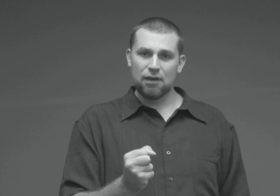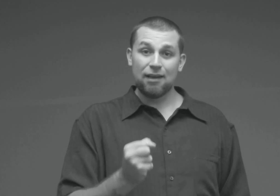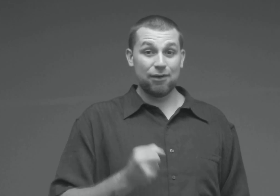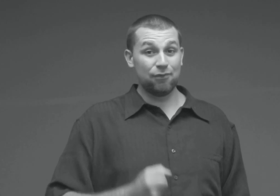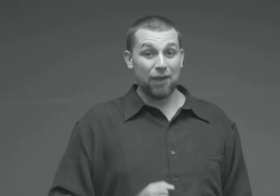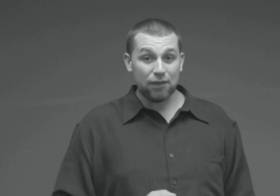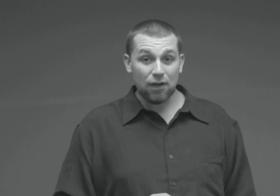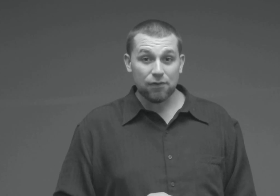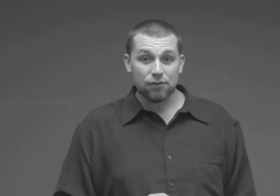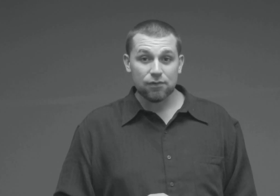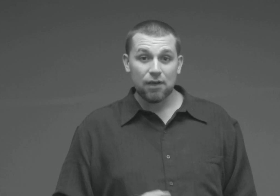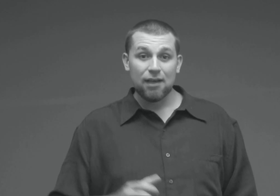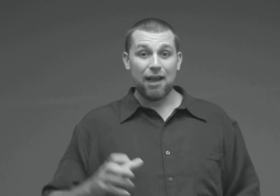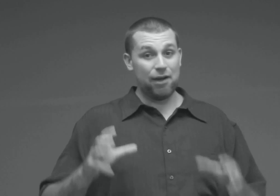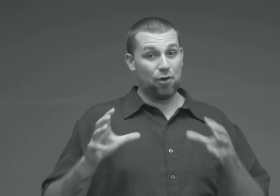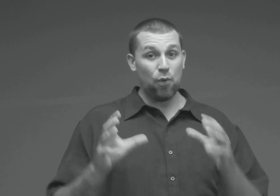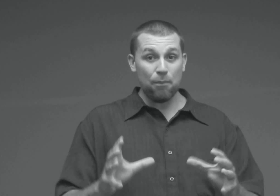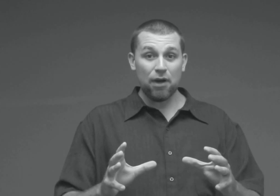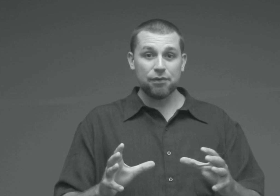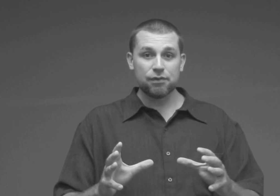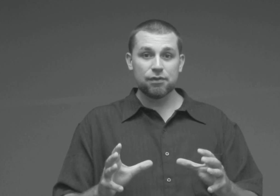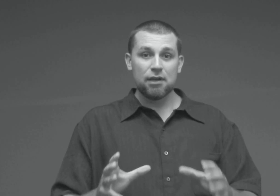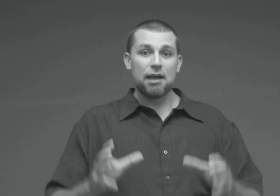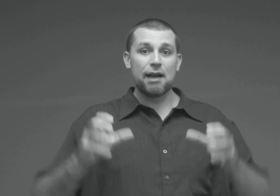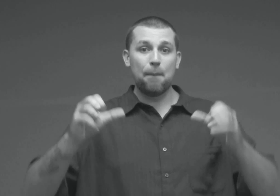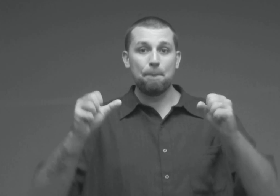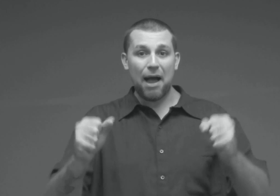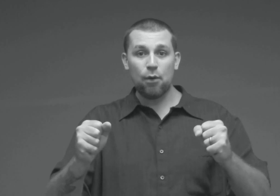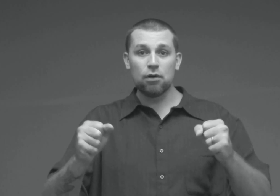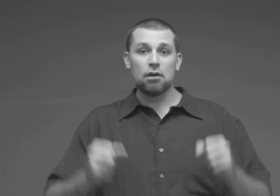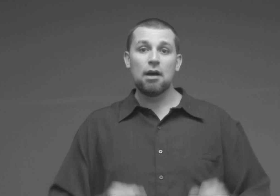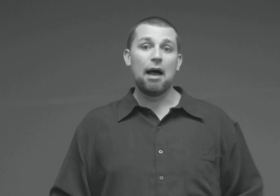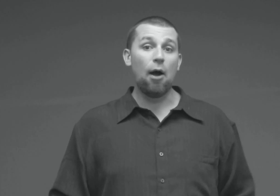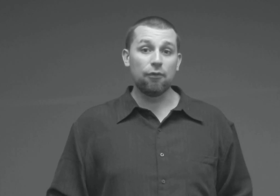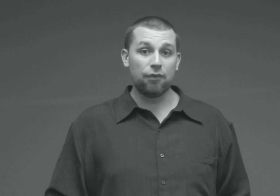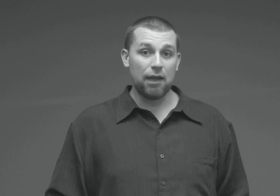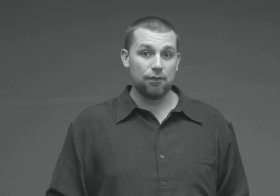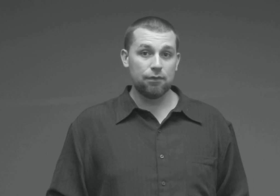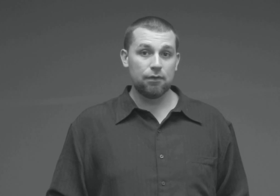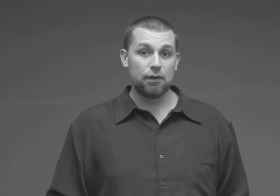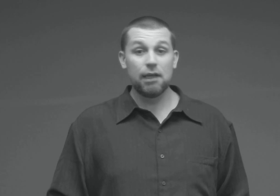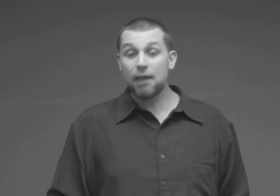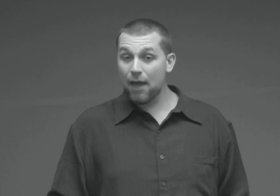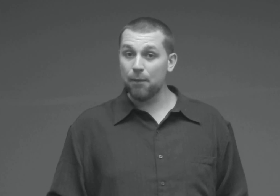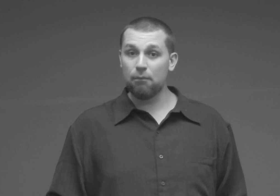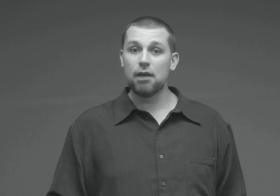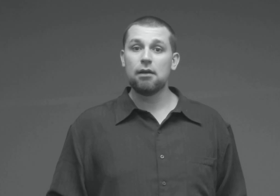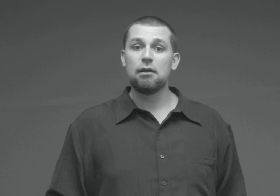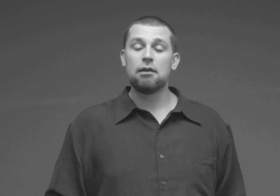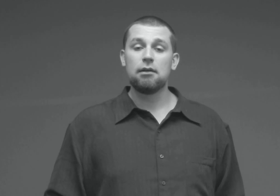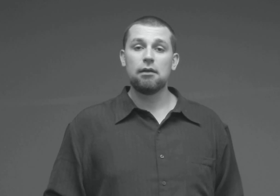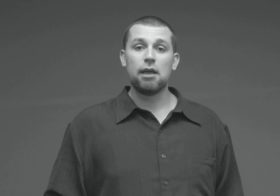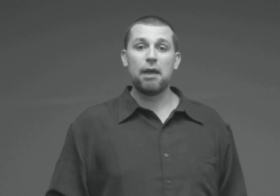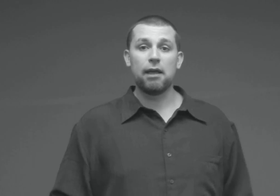convict us, and equip us, and empower our faith. In him. Amen.